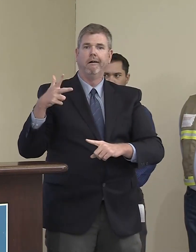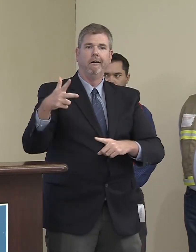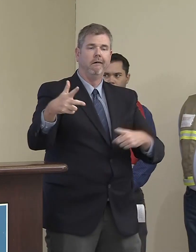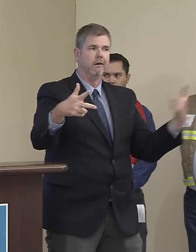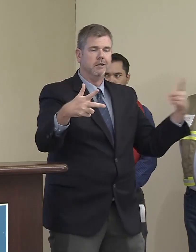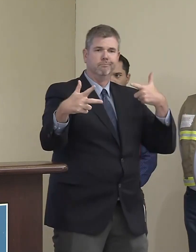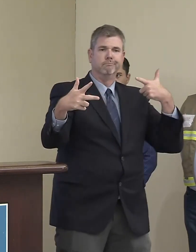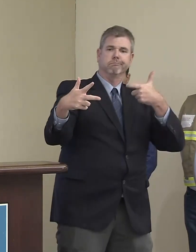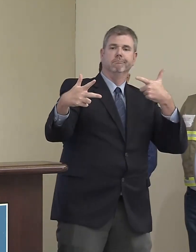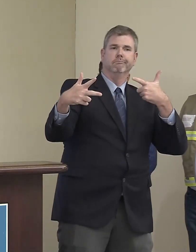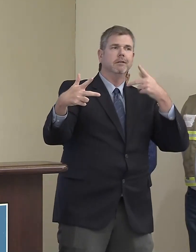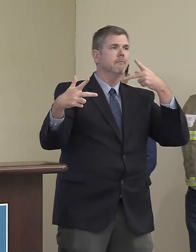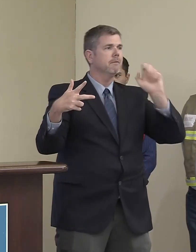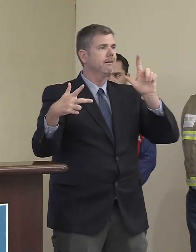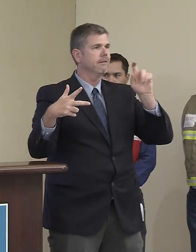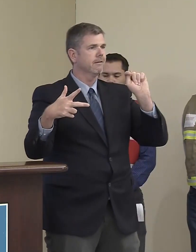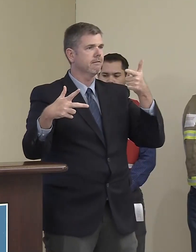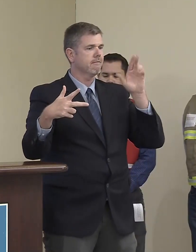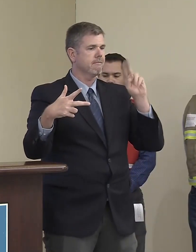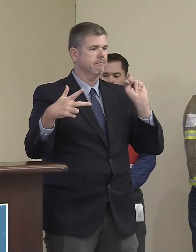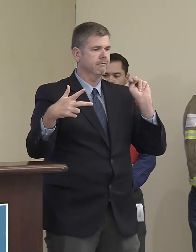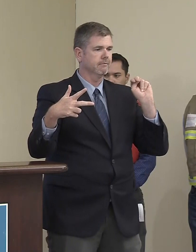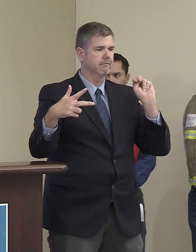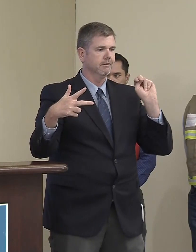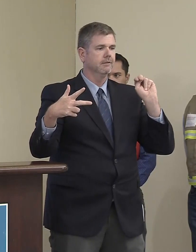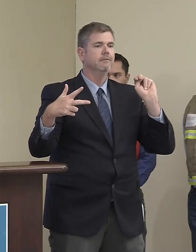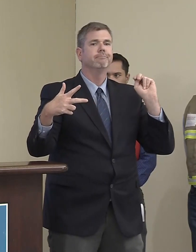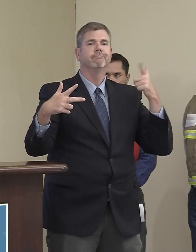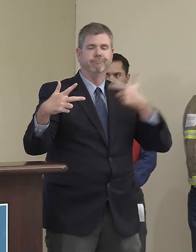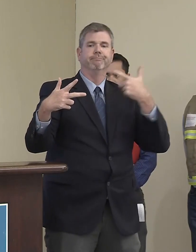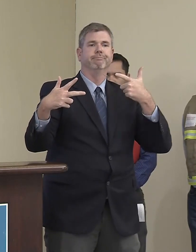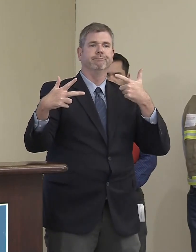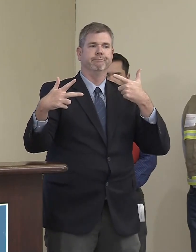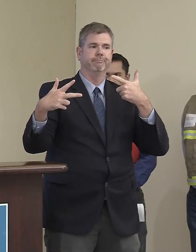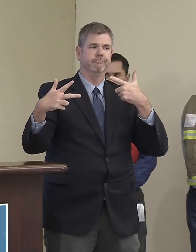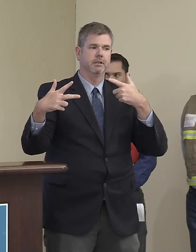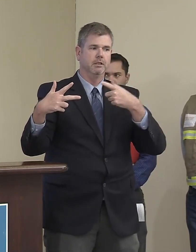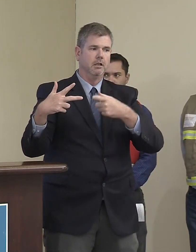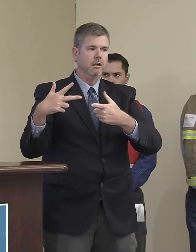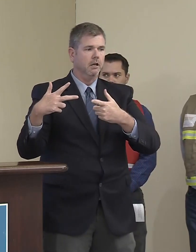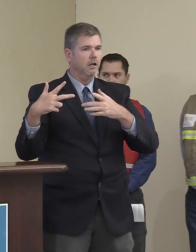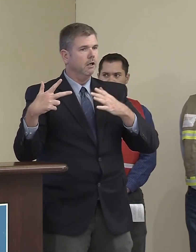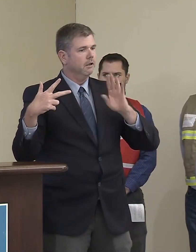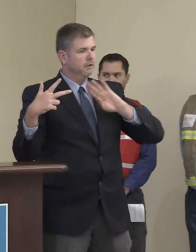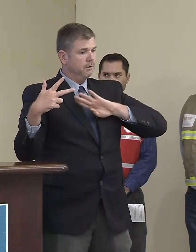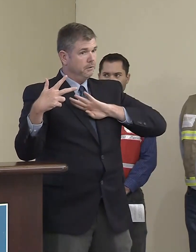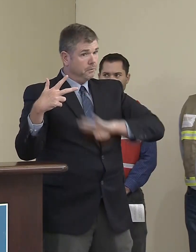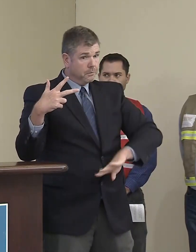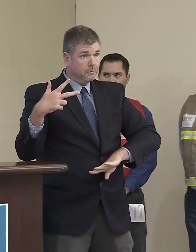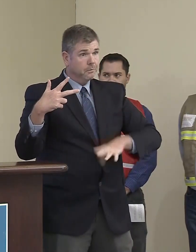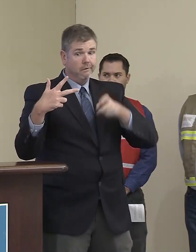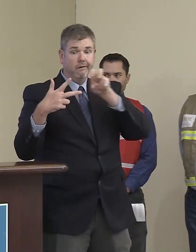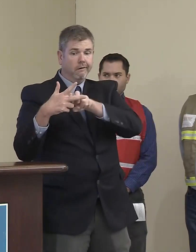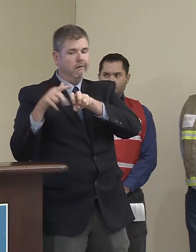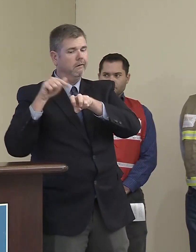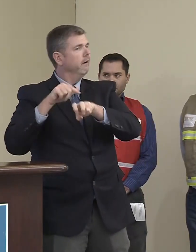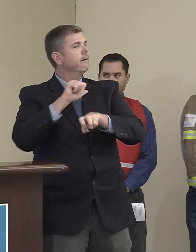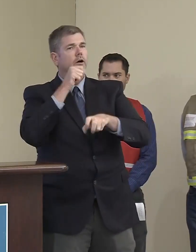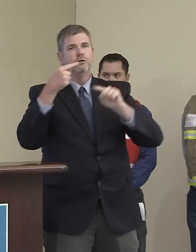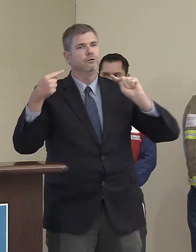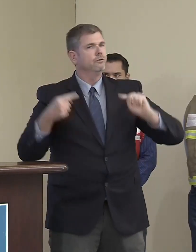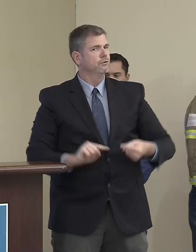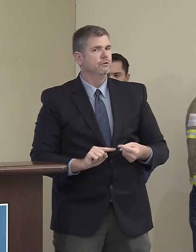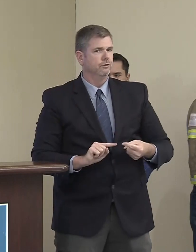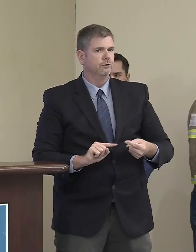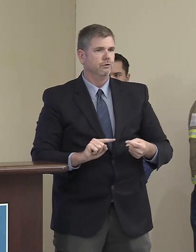to be a pellet from a pellet gun. So thankfully the employee was not injured. Law enforcement and our own security people are looking into this, but